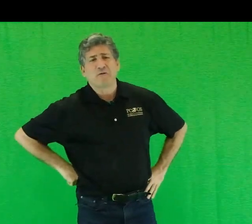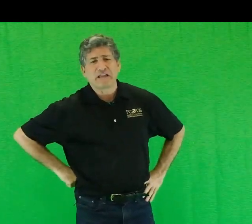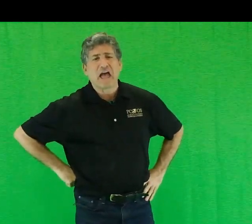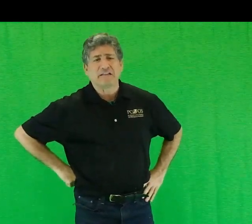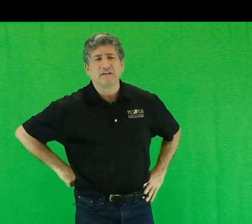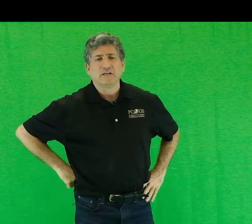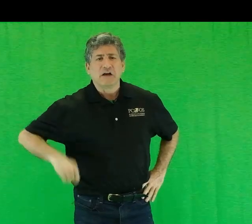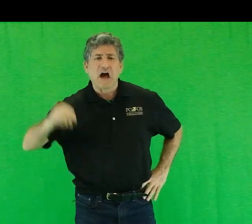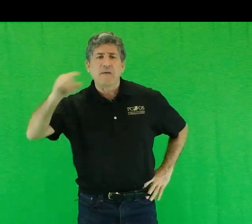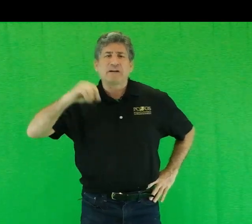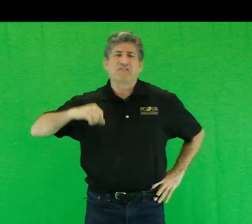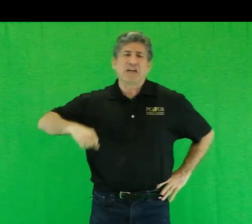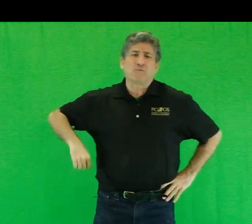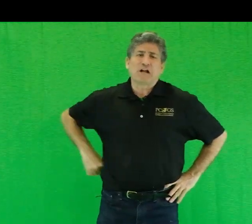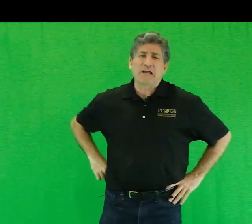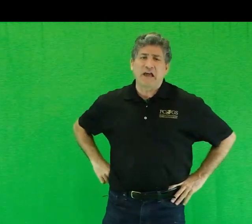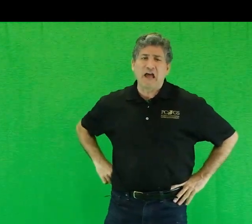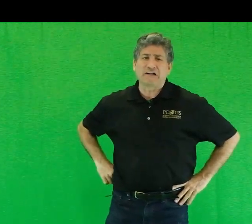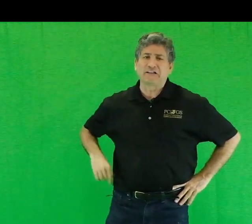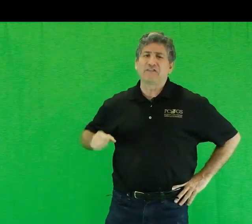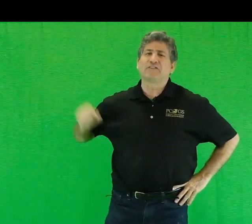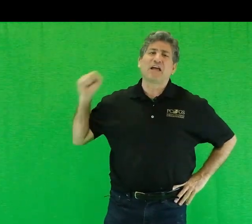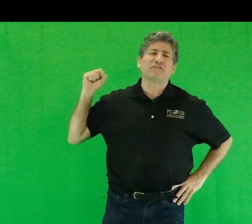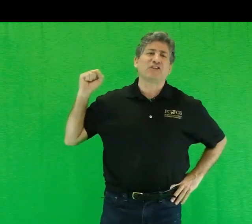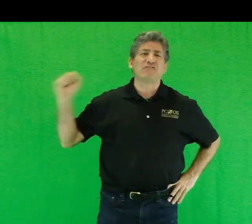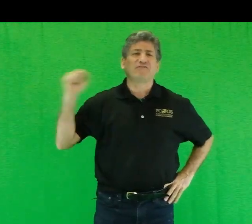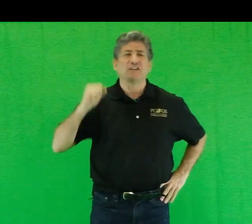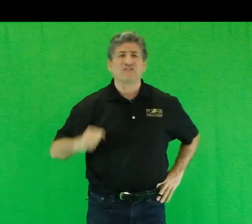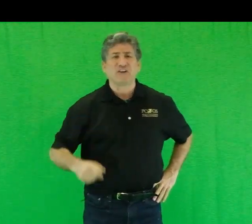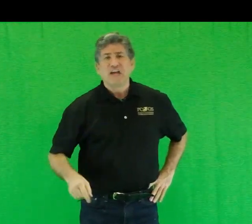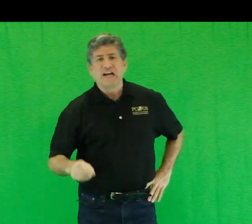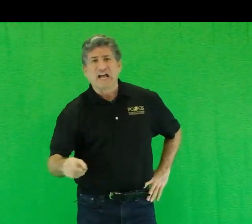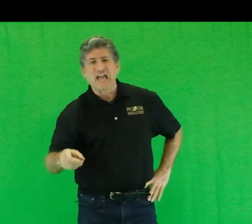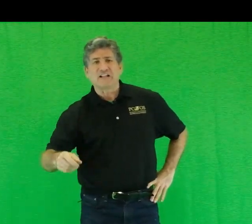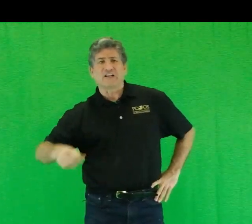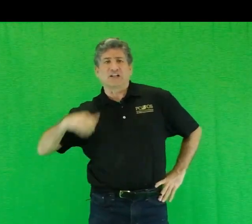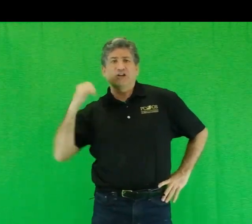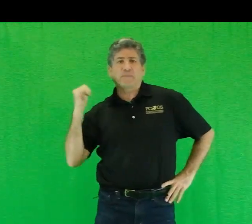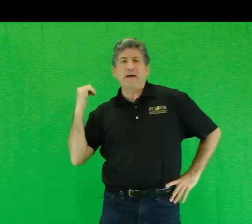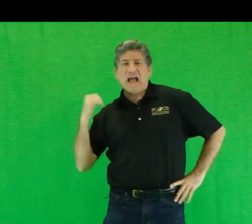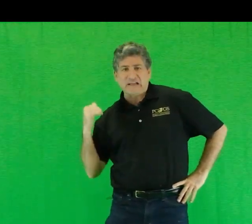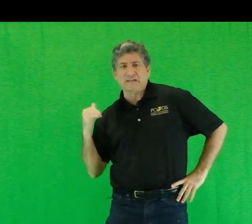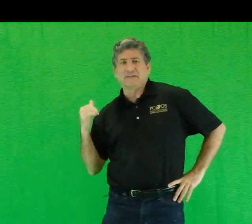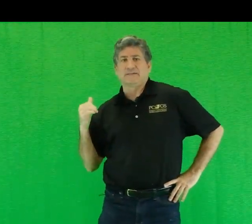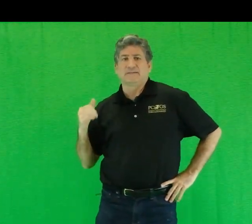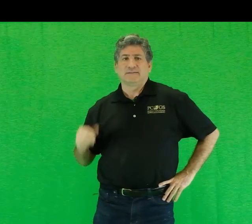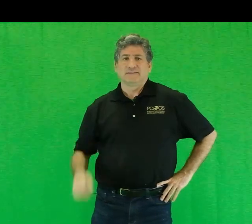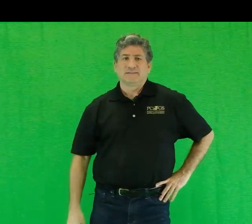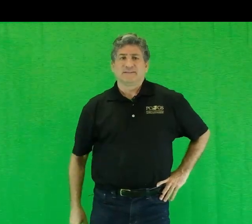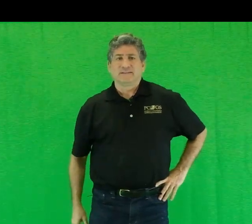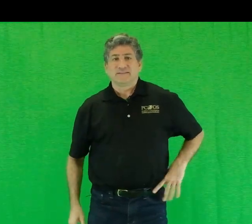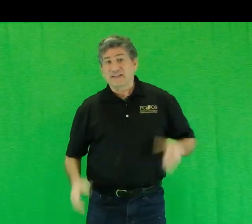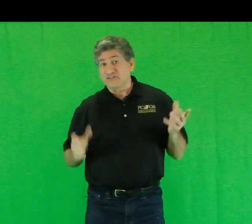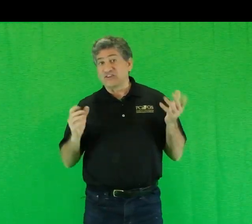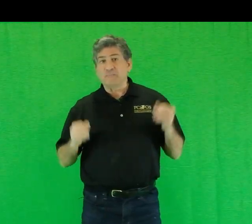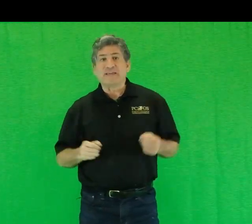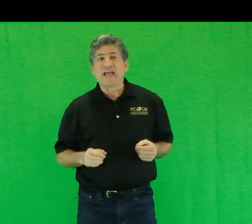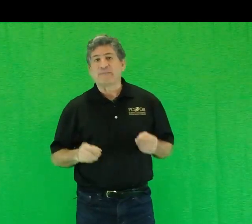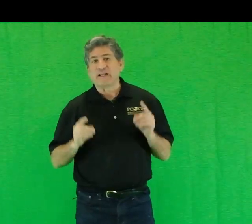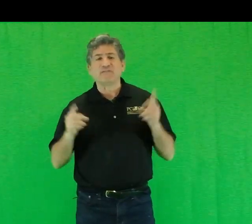again. I'm going to take what I can and live life to the fullest, and I ain't going to look back. The conceit became that if